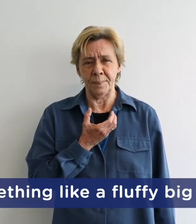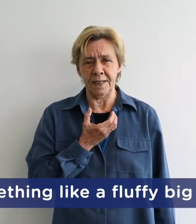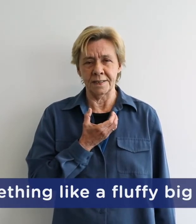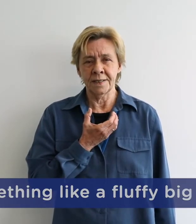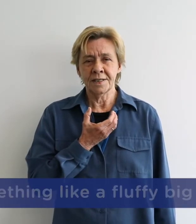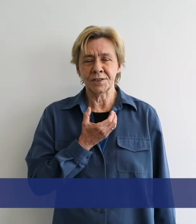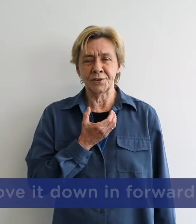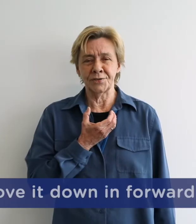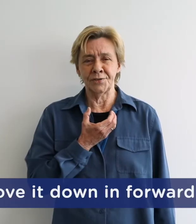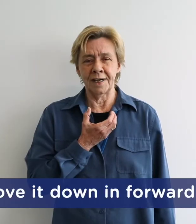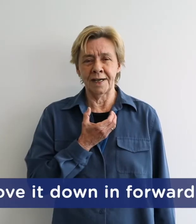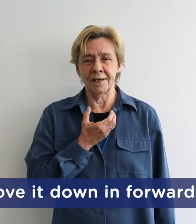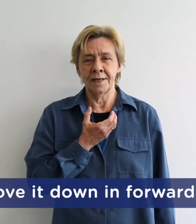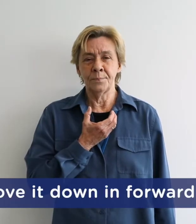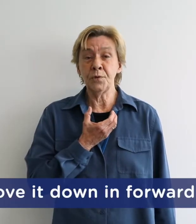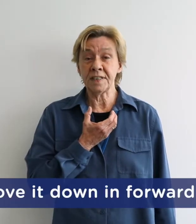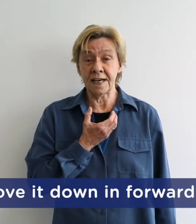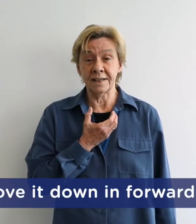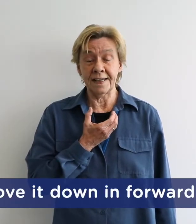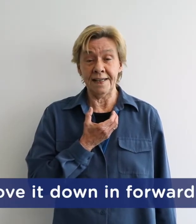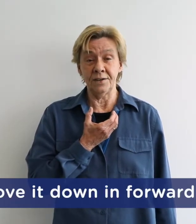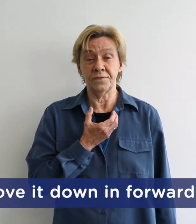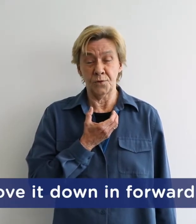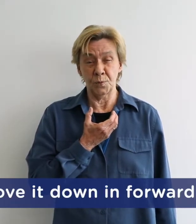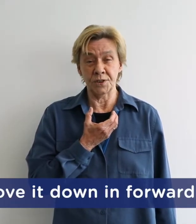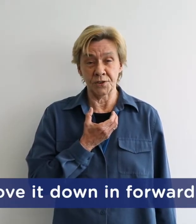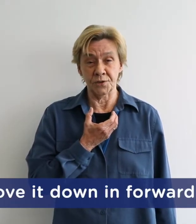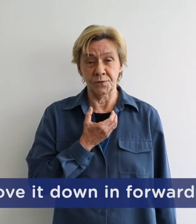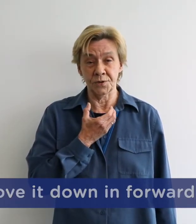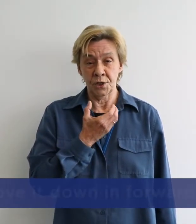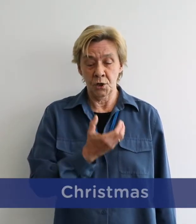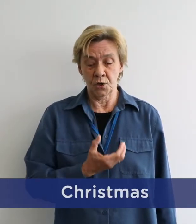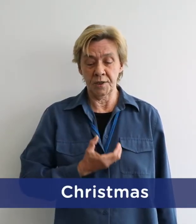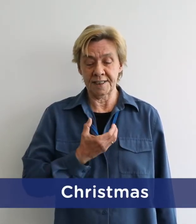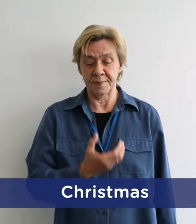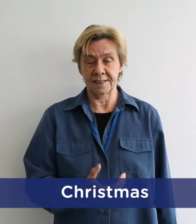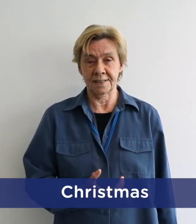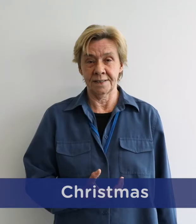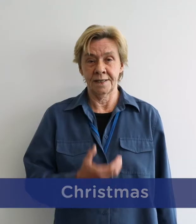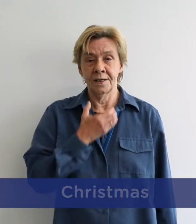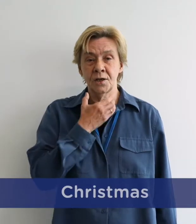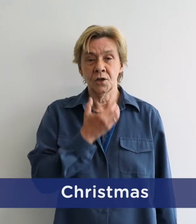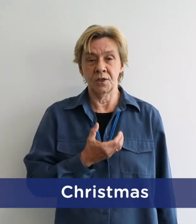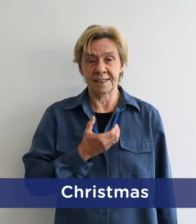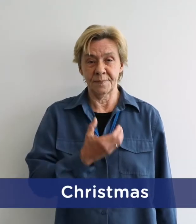beard so move it down in forward circles Christmas Christmas